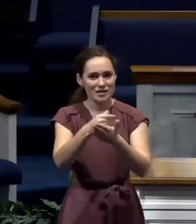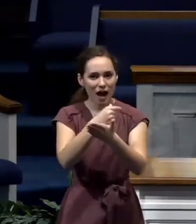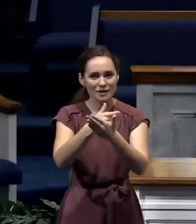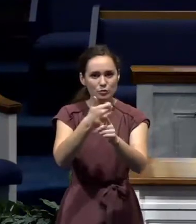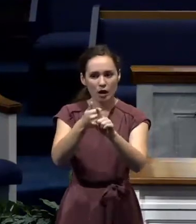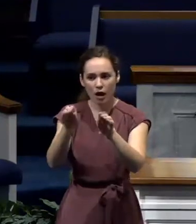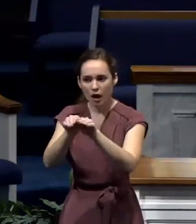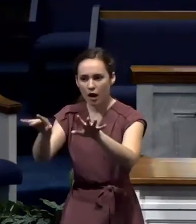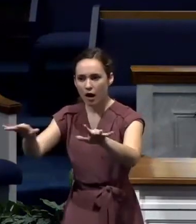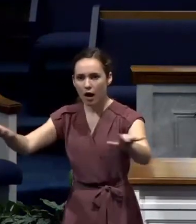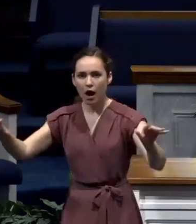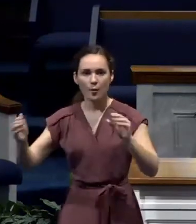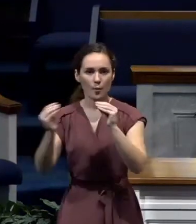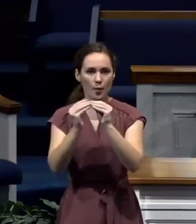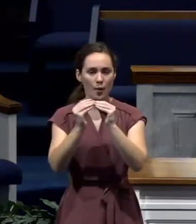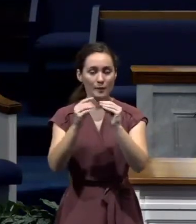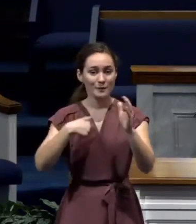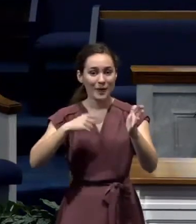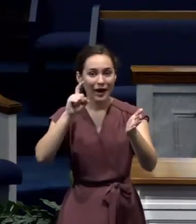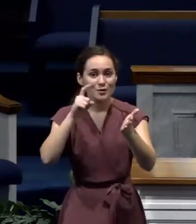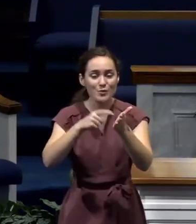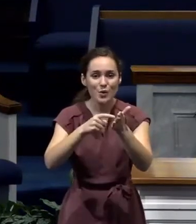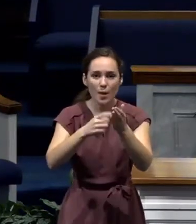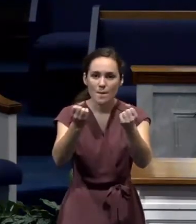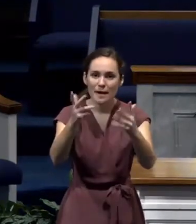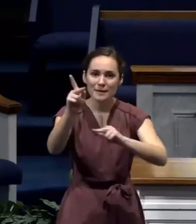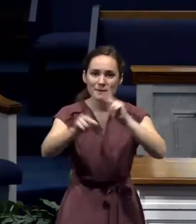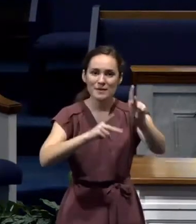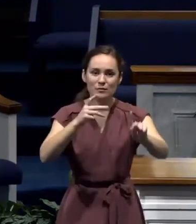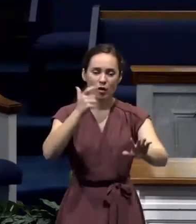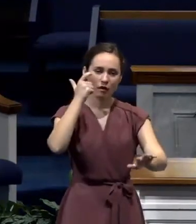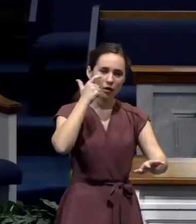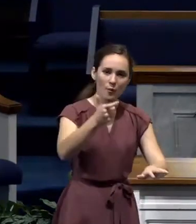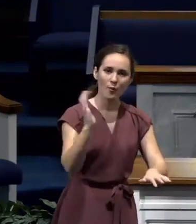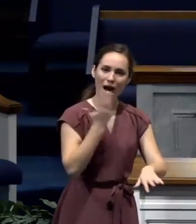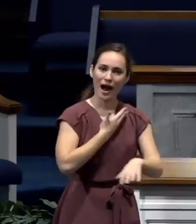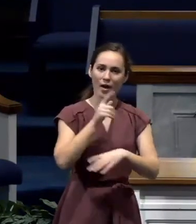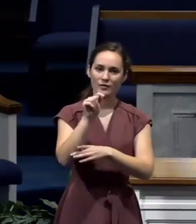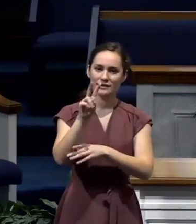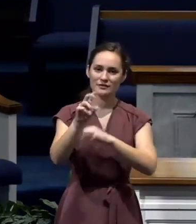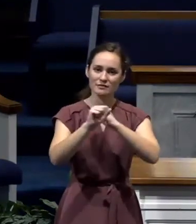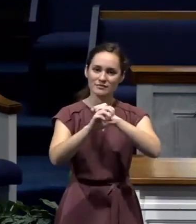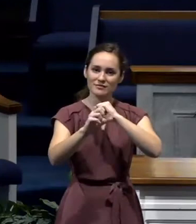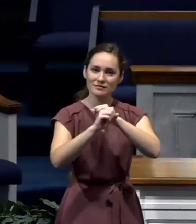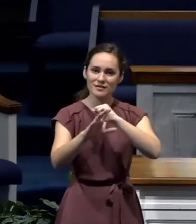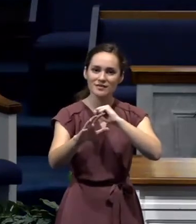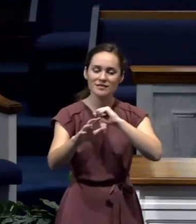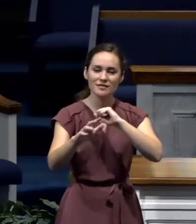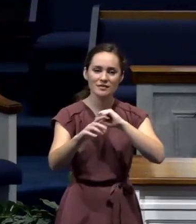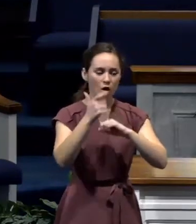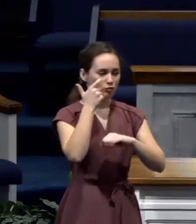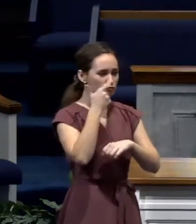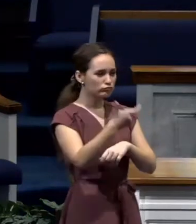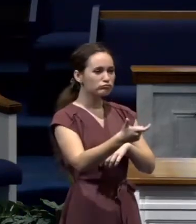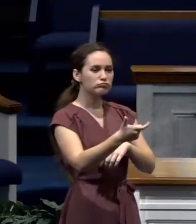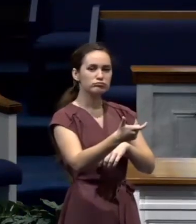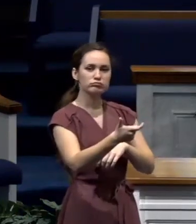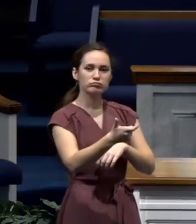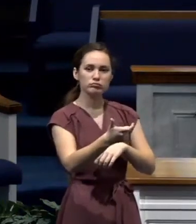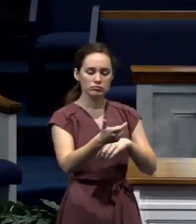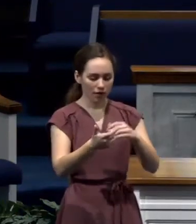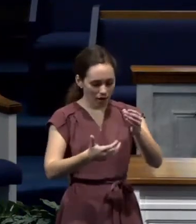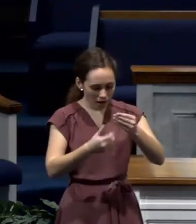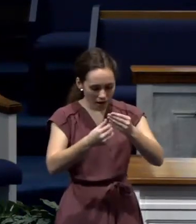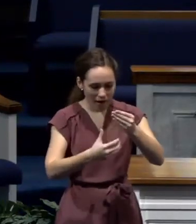I noticed there are more people listening to our broadcast, our TV broadcast watching. There are more people tuning in